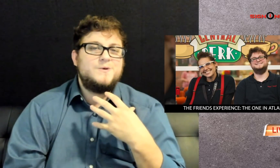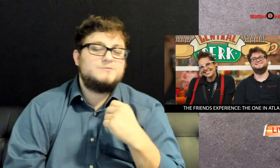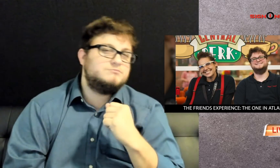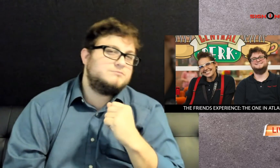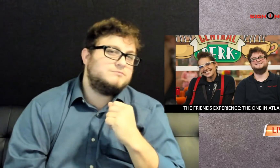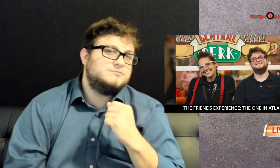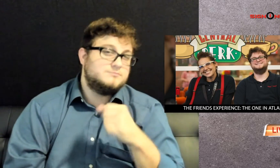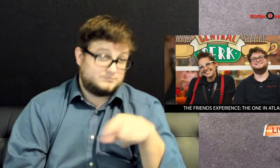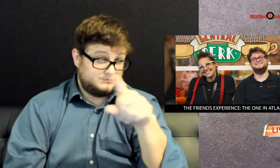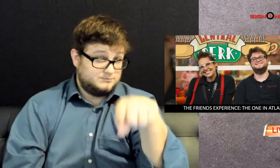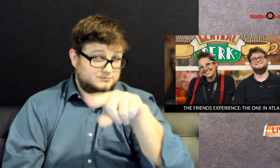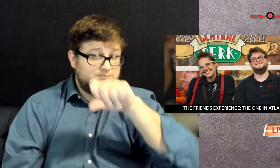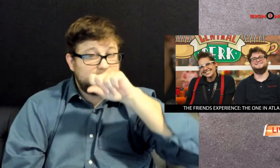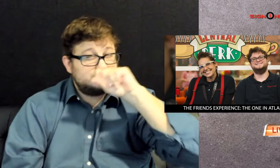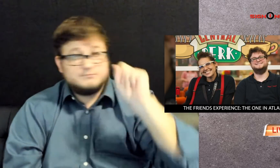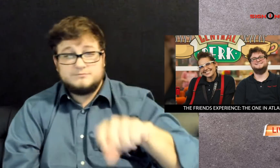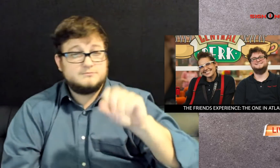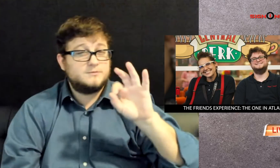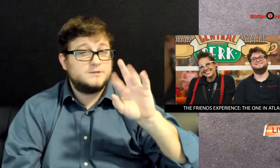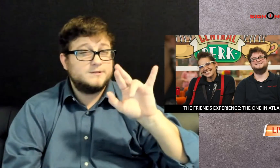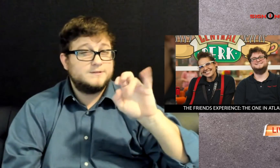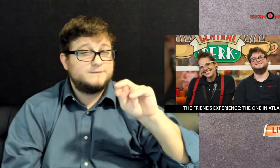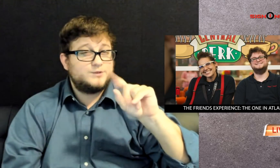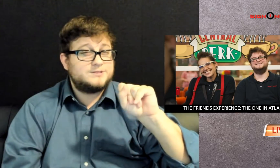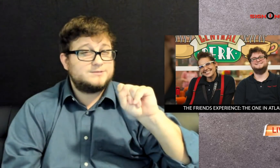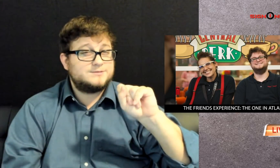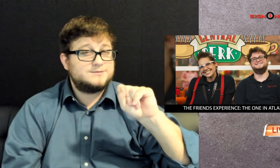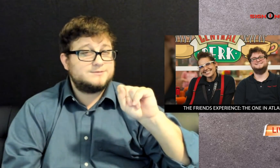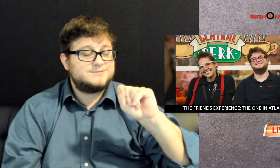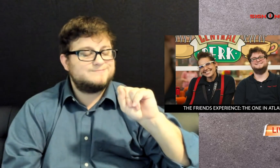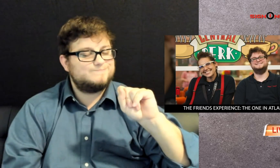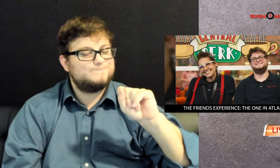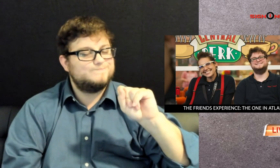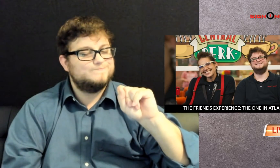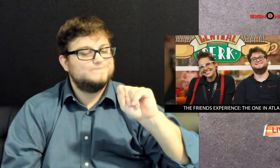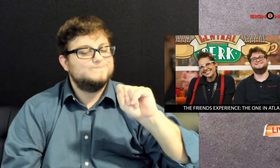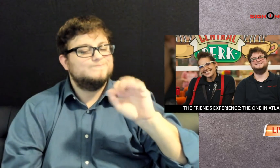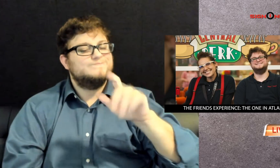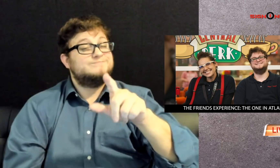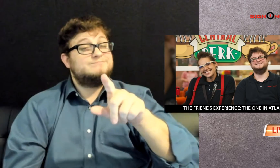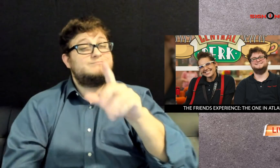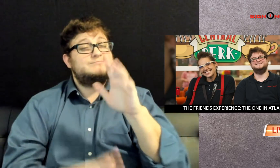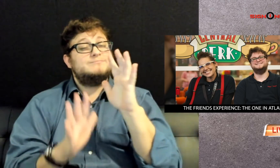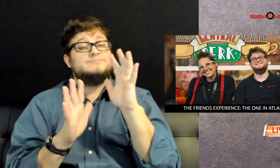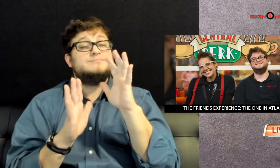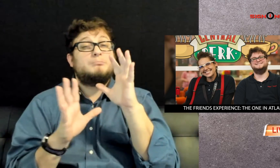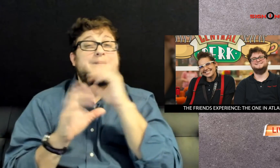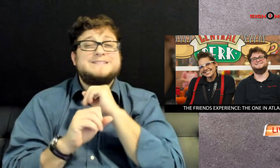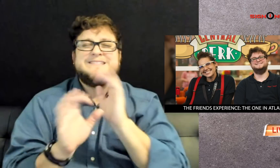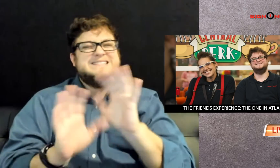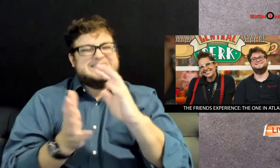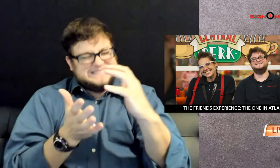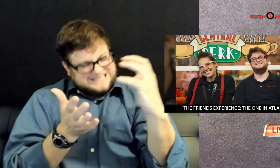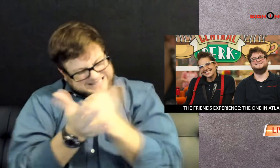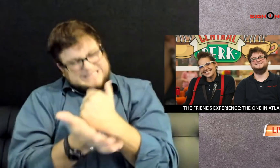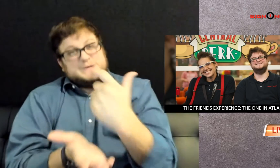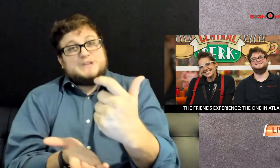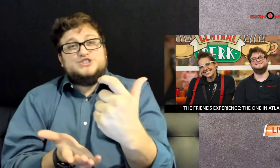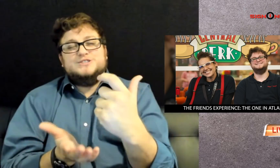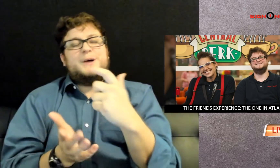So listen, if you're a fan of the Friends sitcom, you do not want to miss